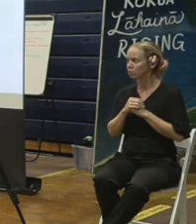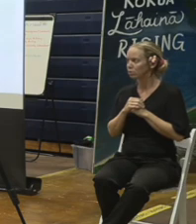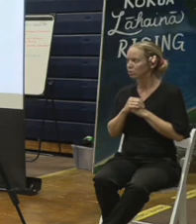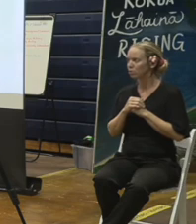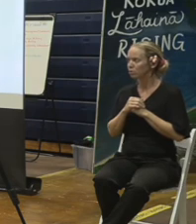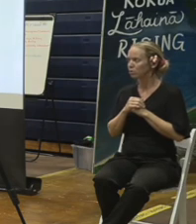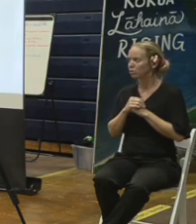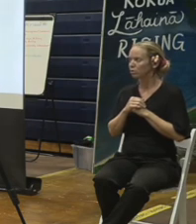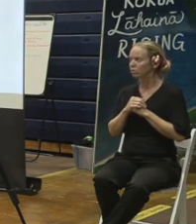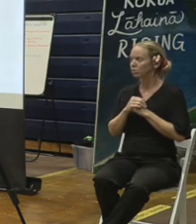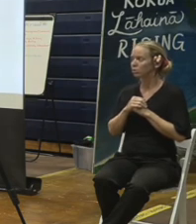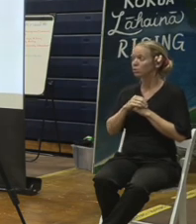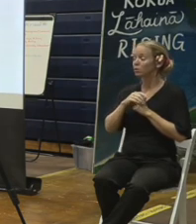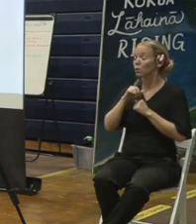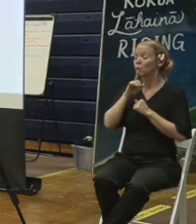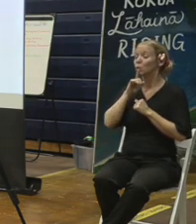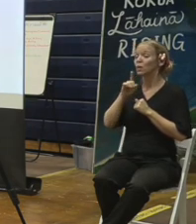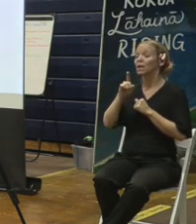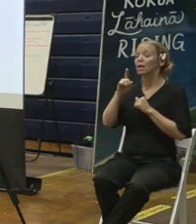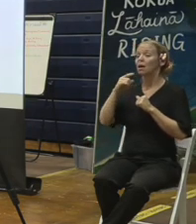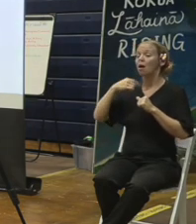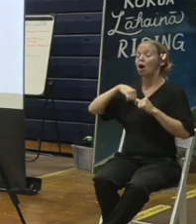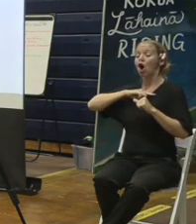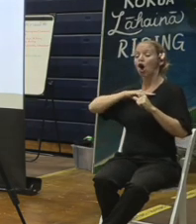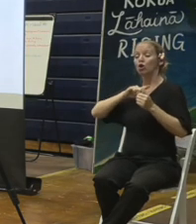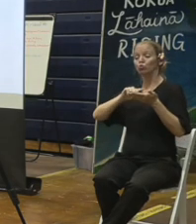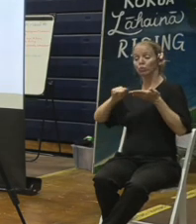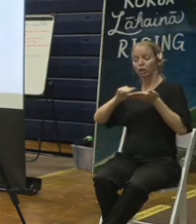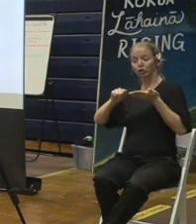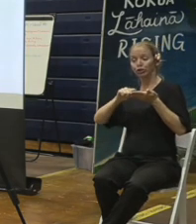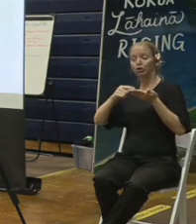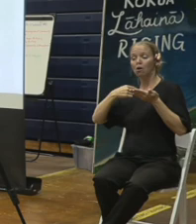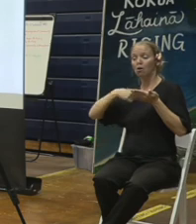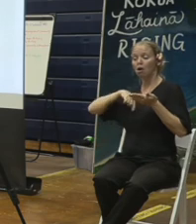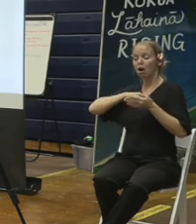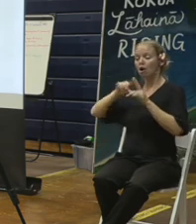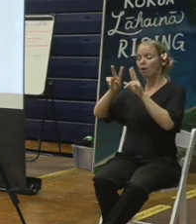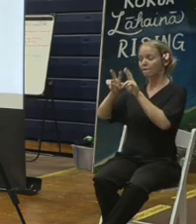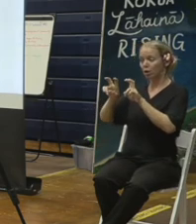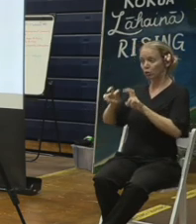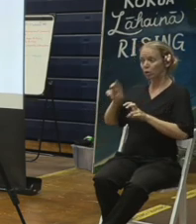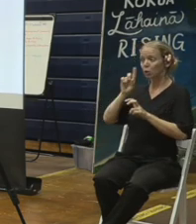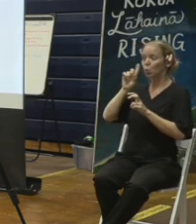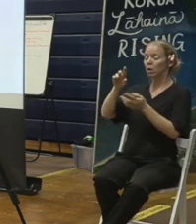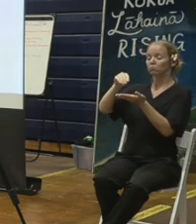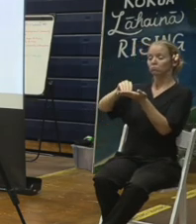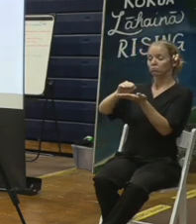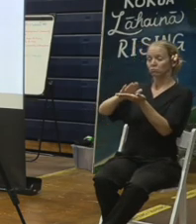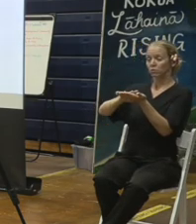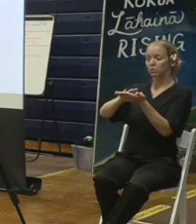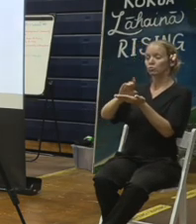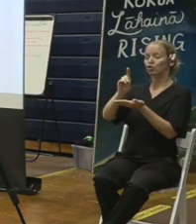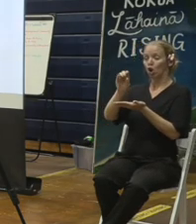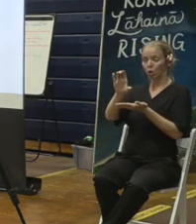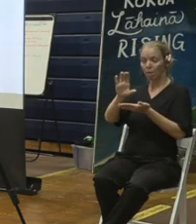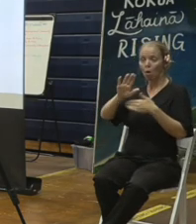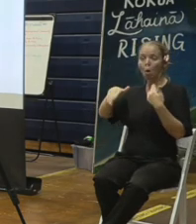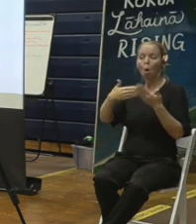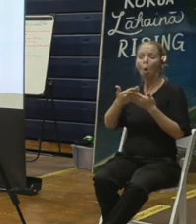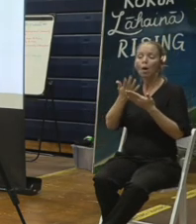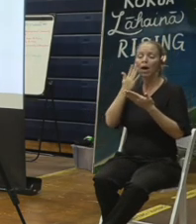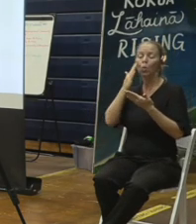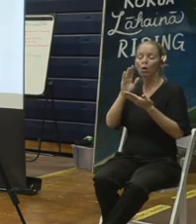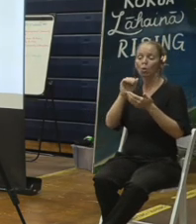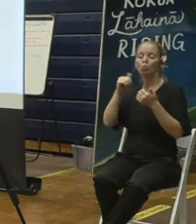in that entire process will be packaged and provided back to FEMA and to the county. I'll talk a quick minute